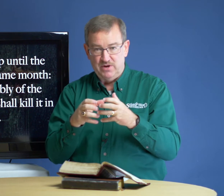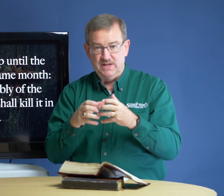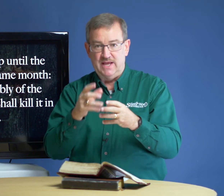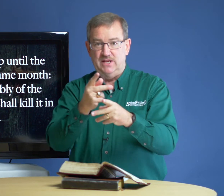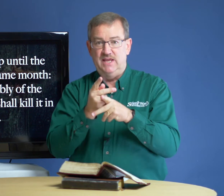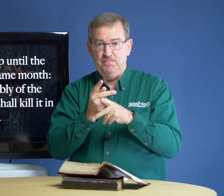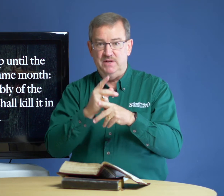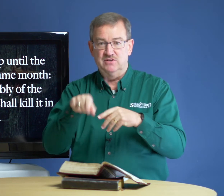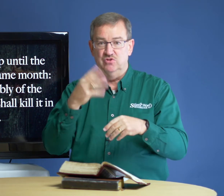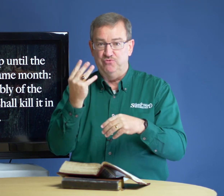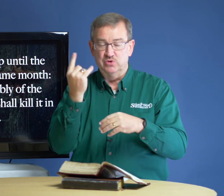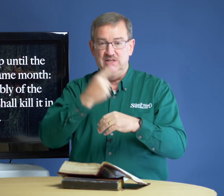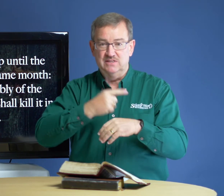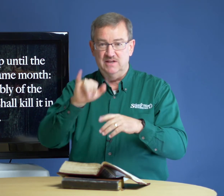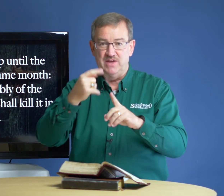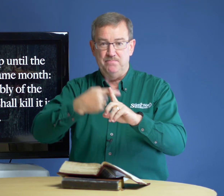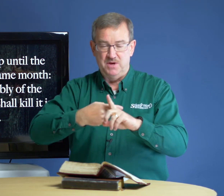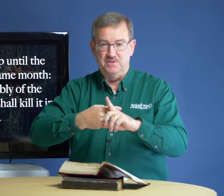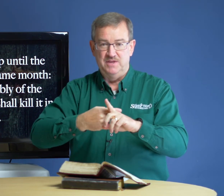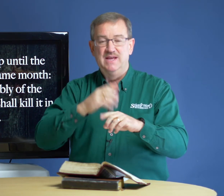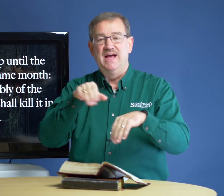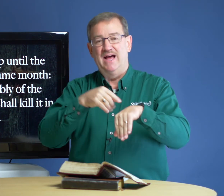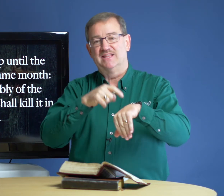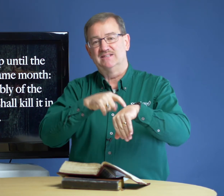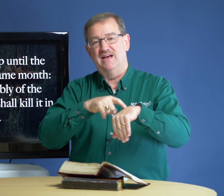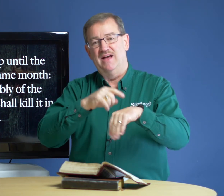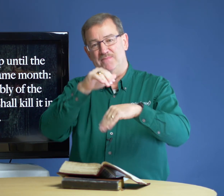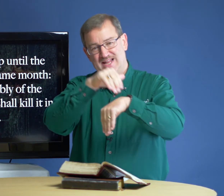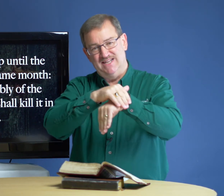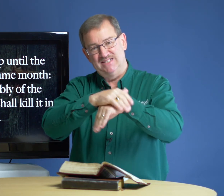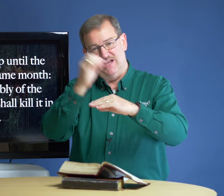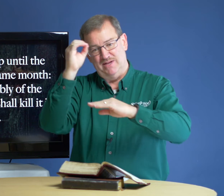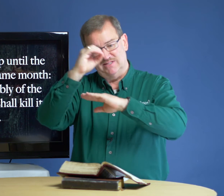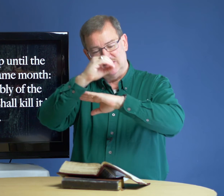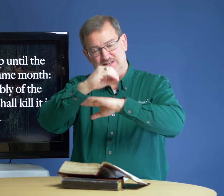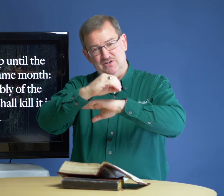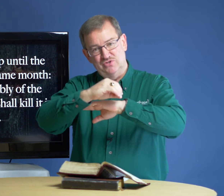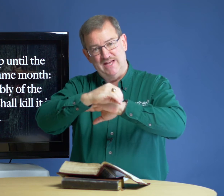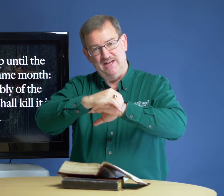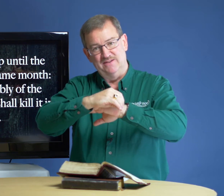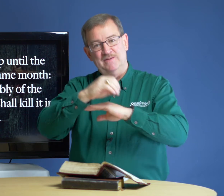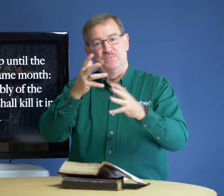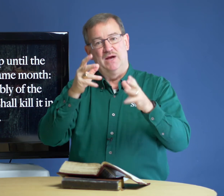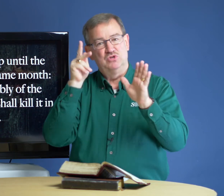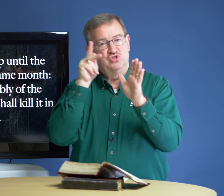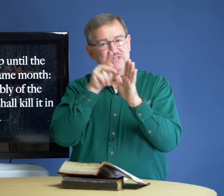it and keep it until the 14th day of that month. At that time, at nighttime, as the sun goes down, I want you to